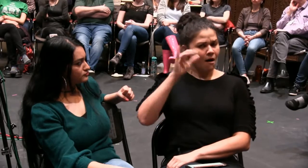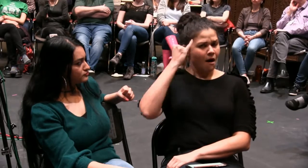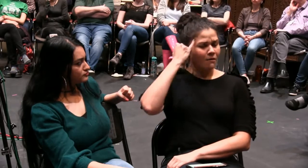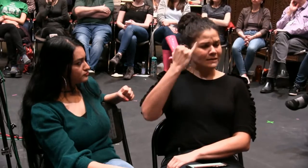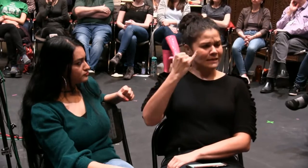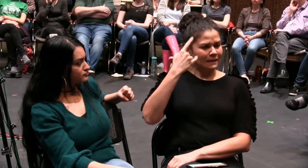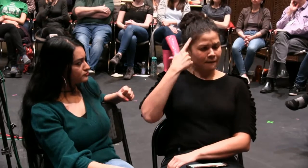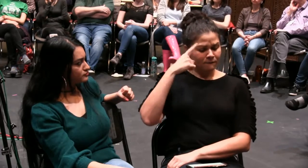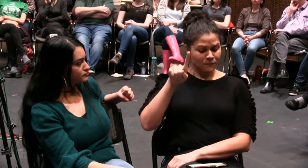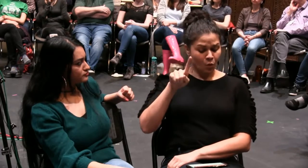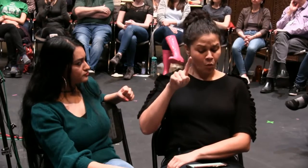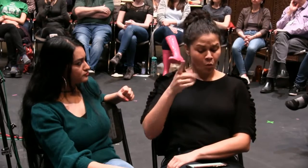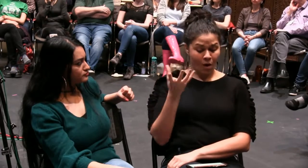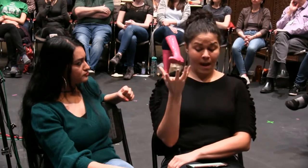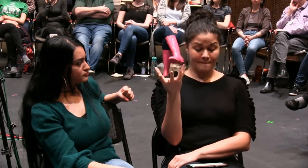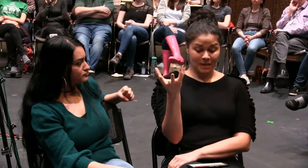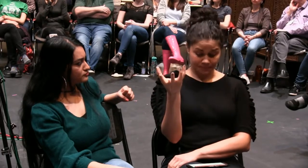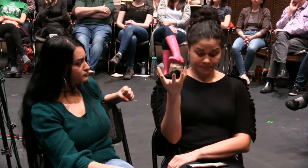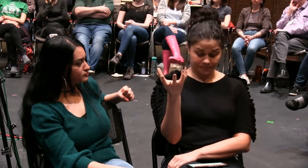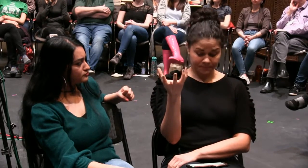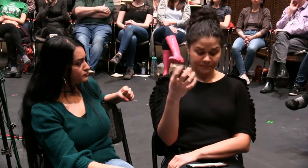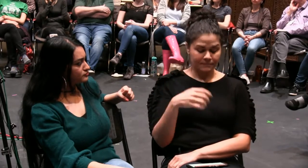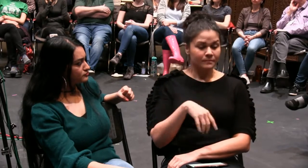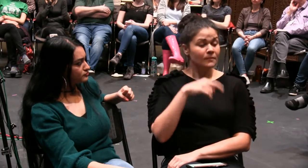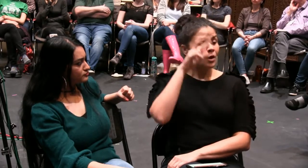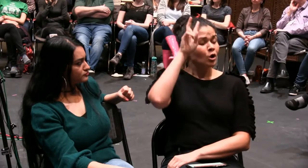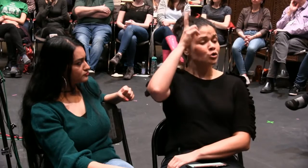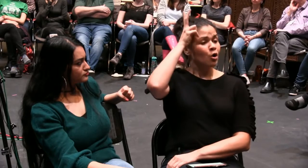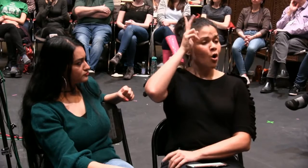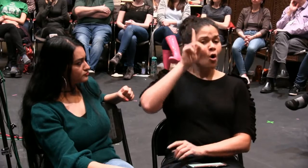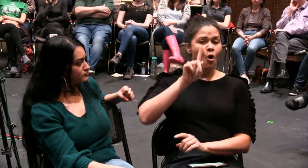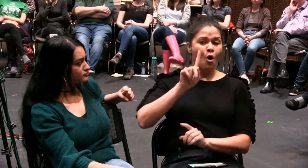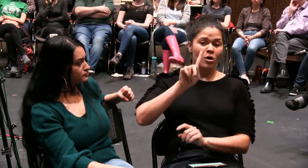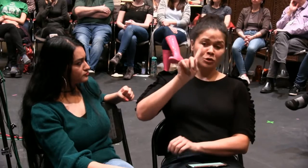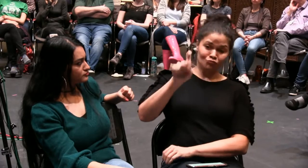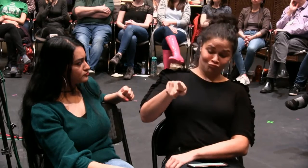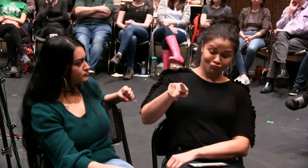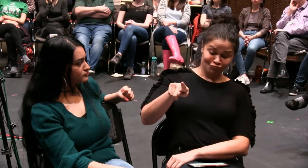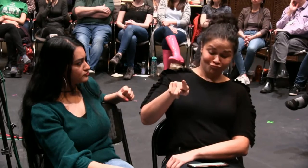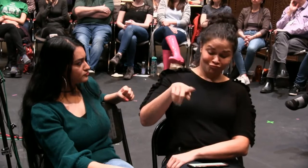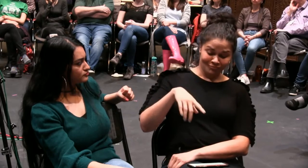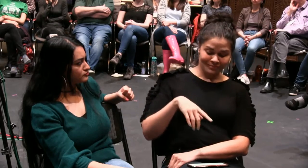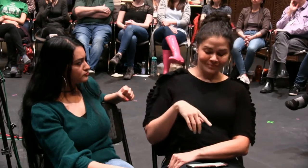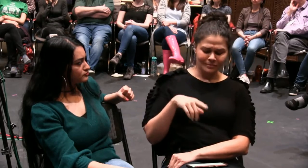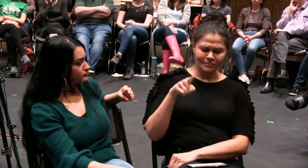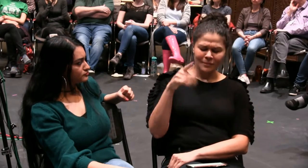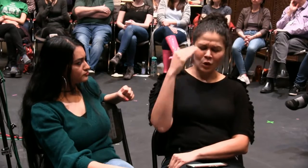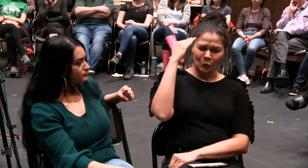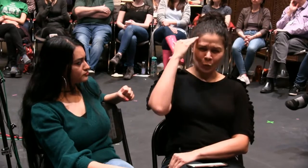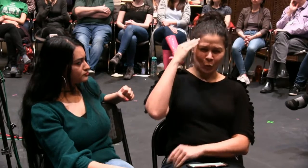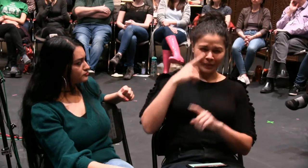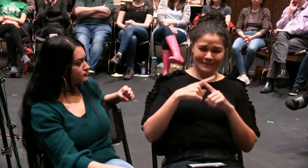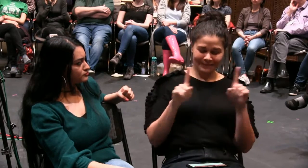And in that interview, Dawn was asked